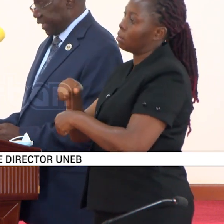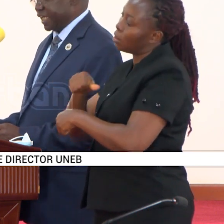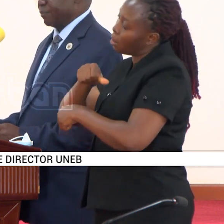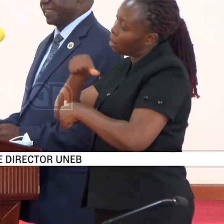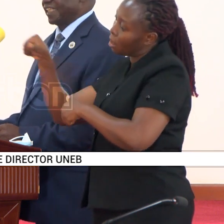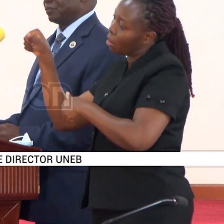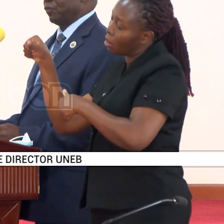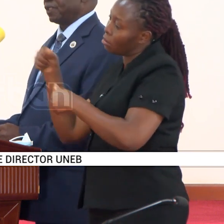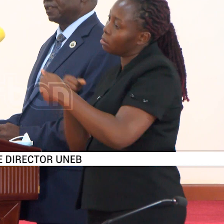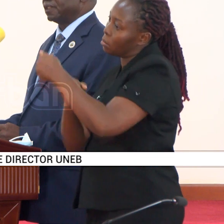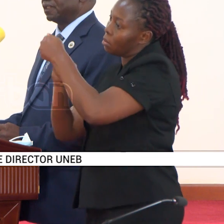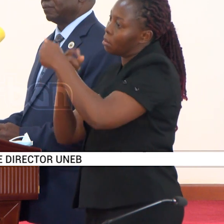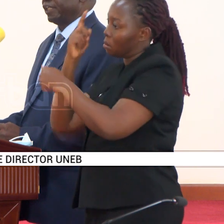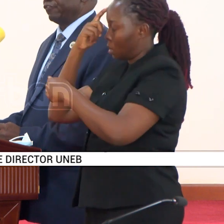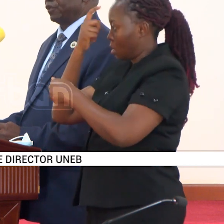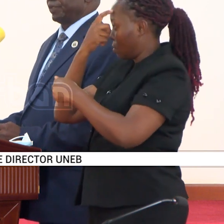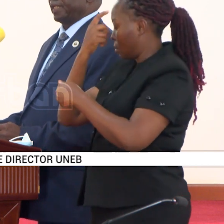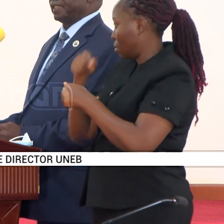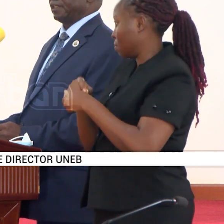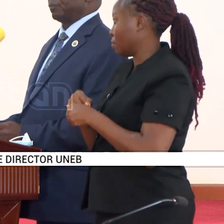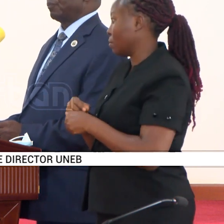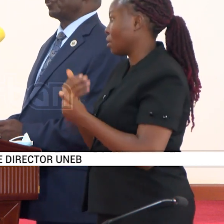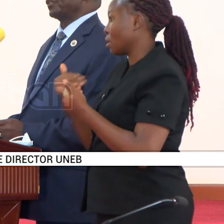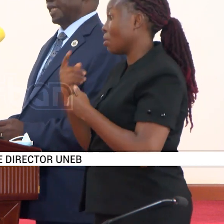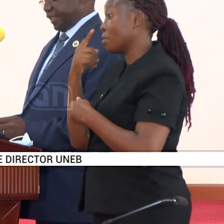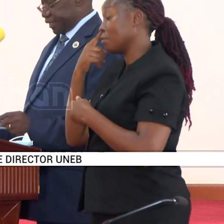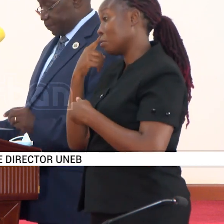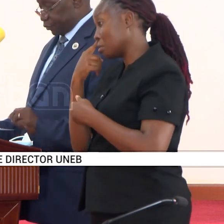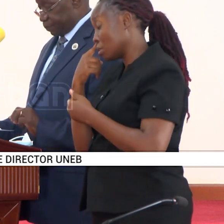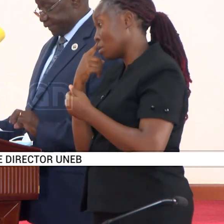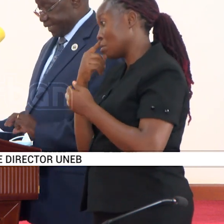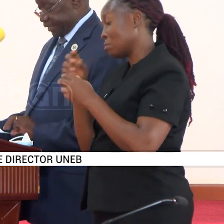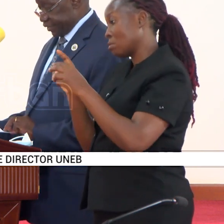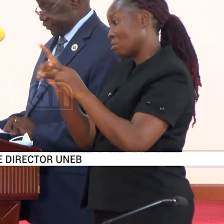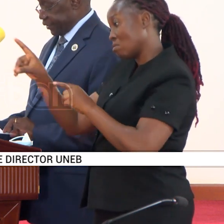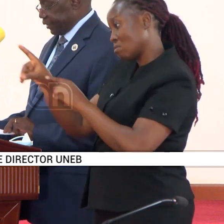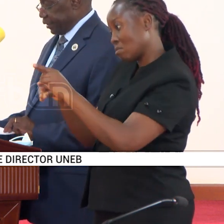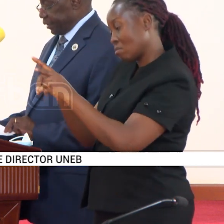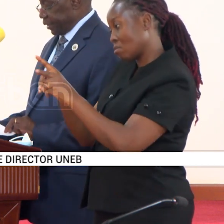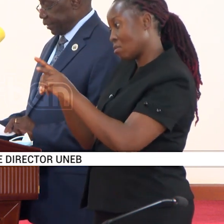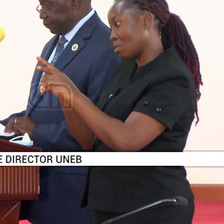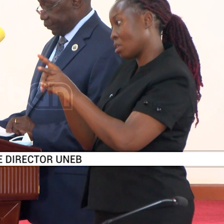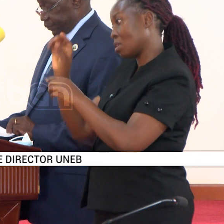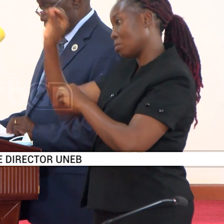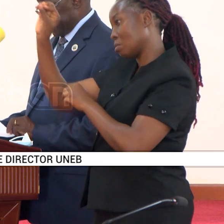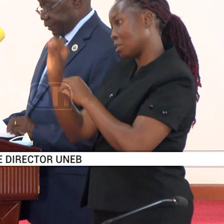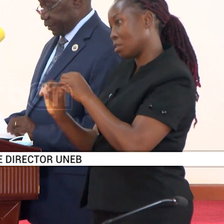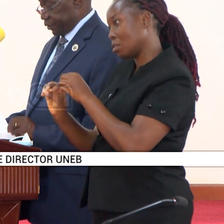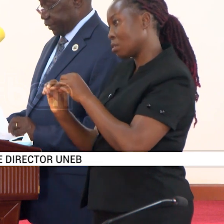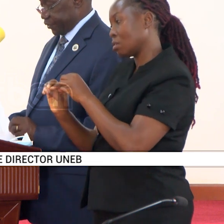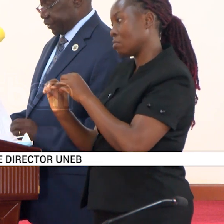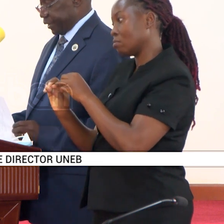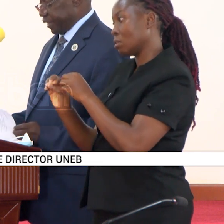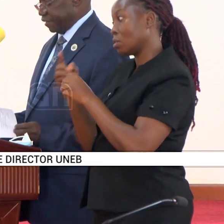Their numbers are small, but if you are looking at it proportionally in terms of percentages, then